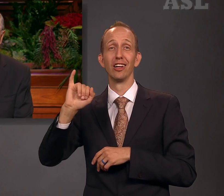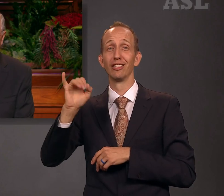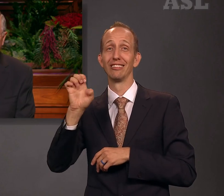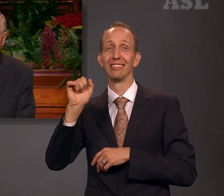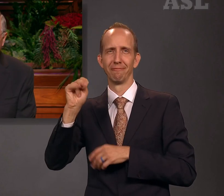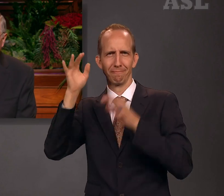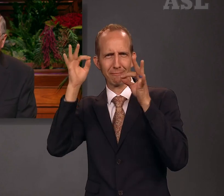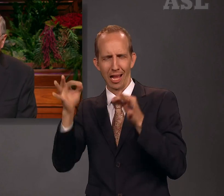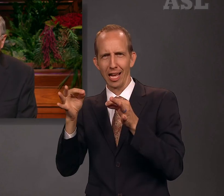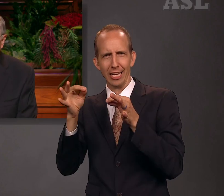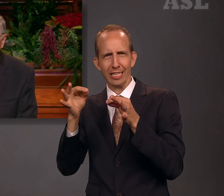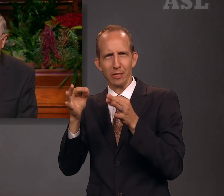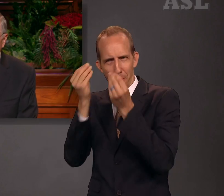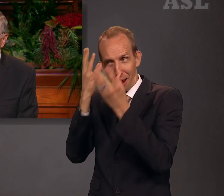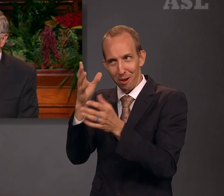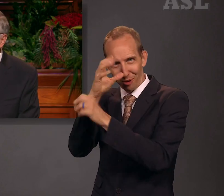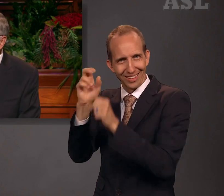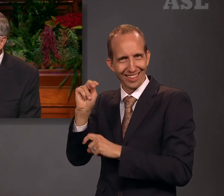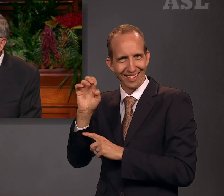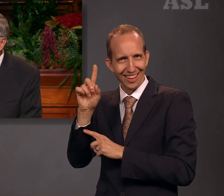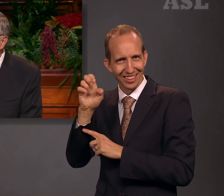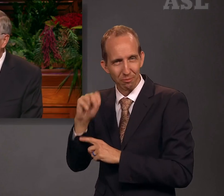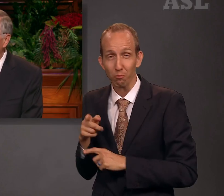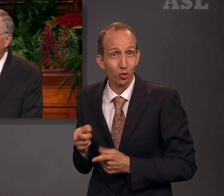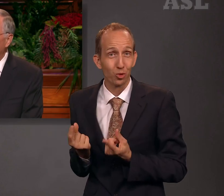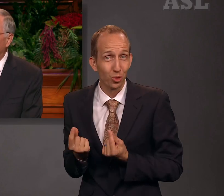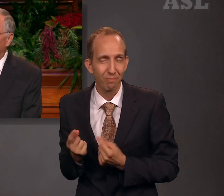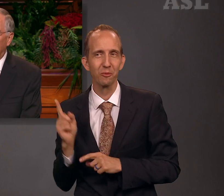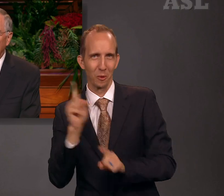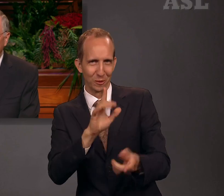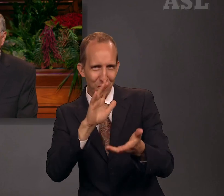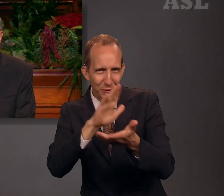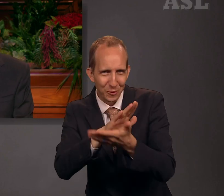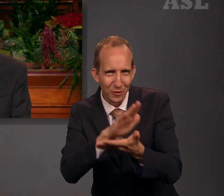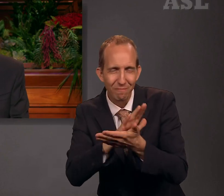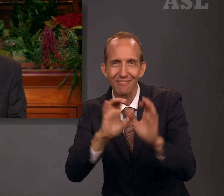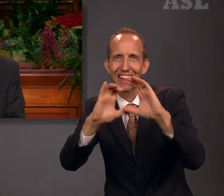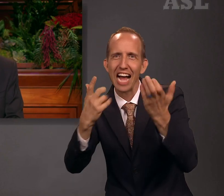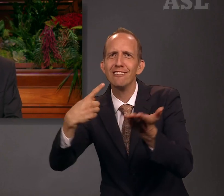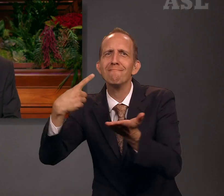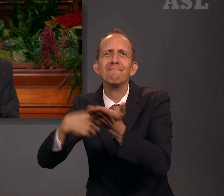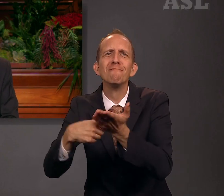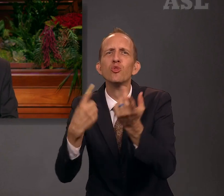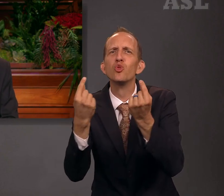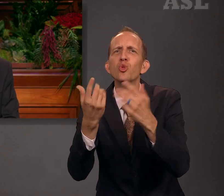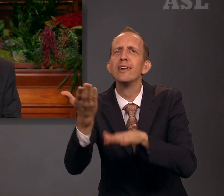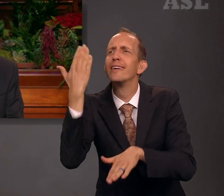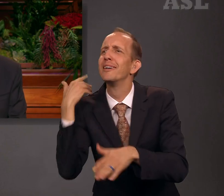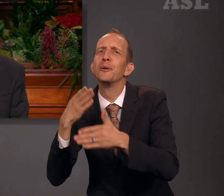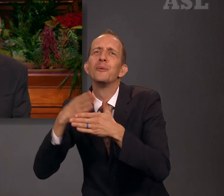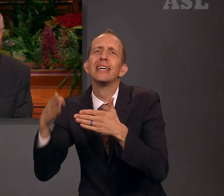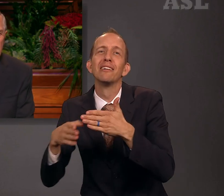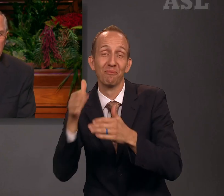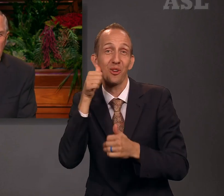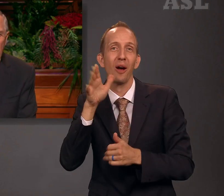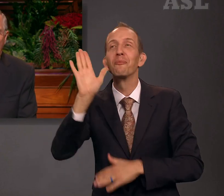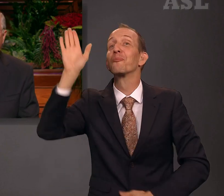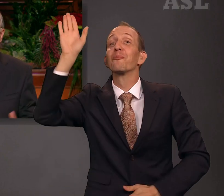and Iriura talked about church. Her teacher, Vaete Pifau, said, Oh,